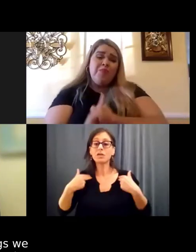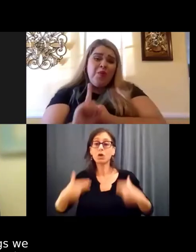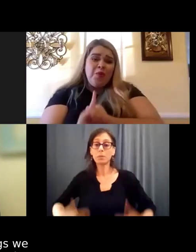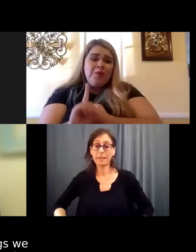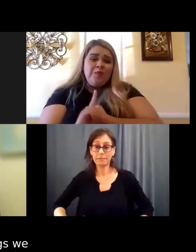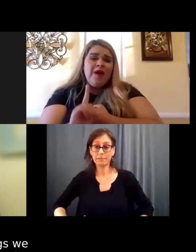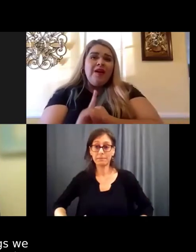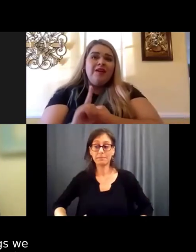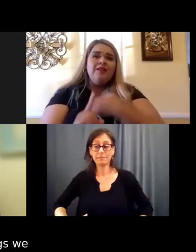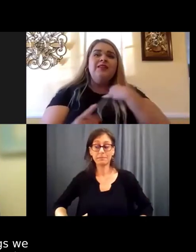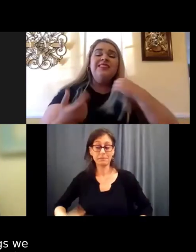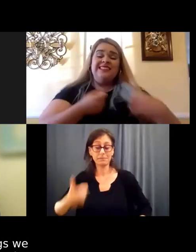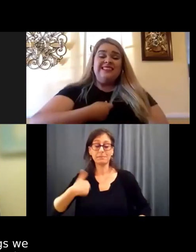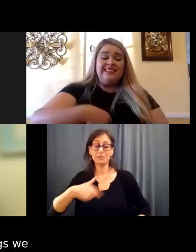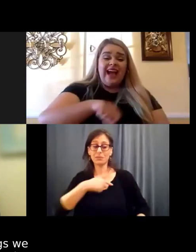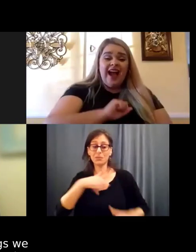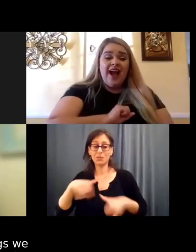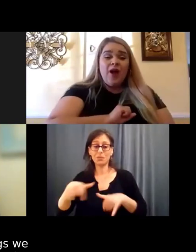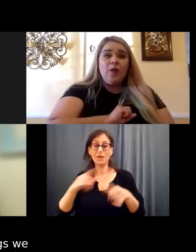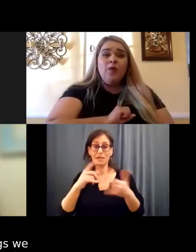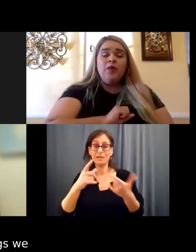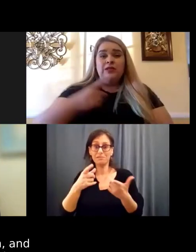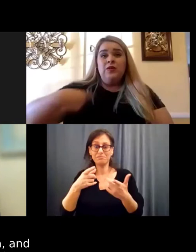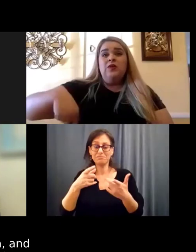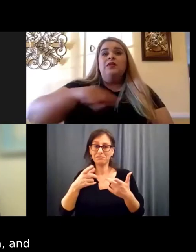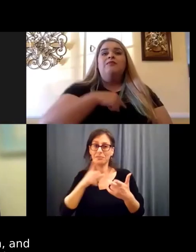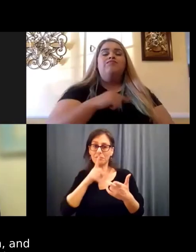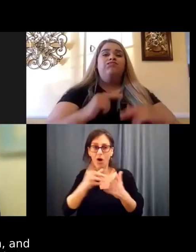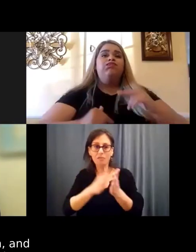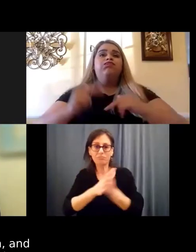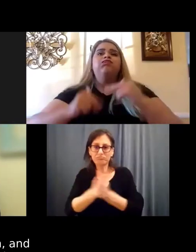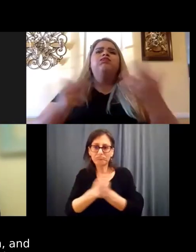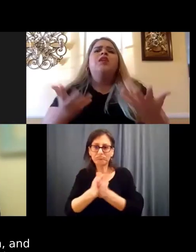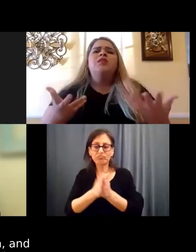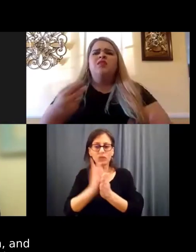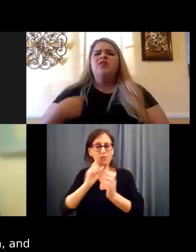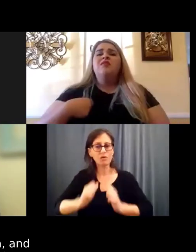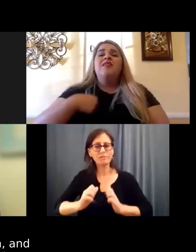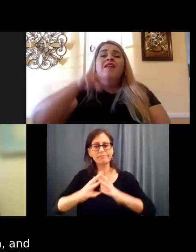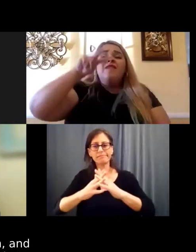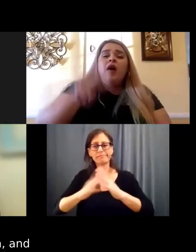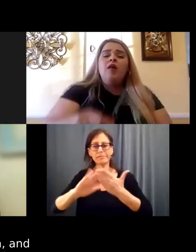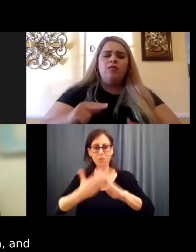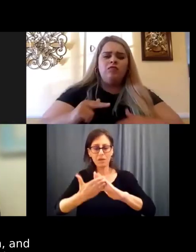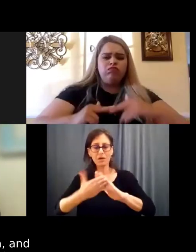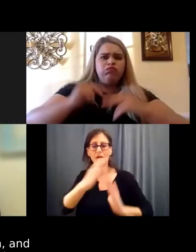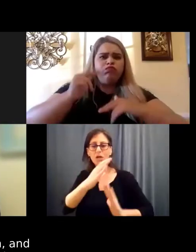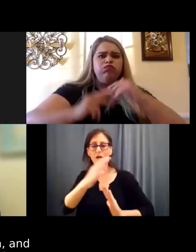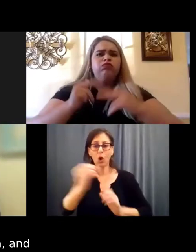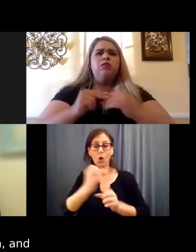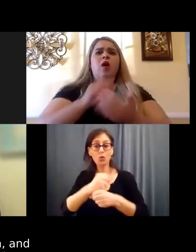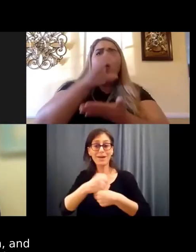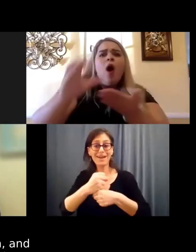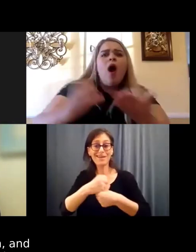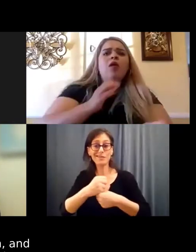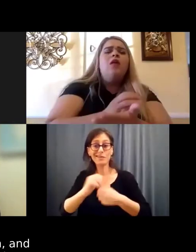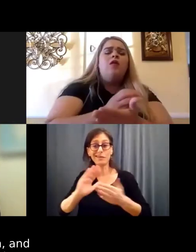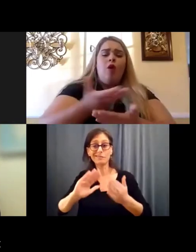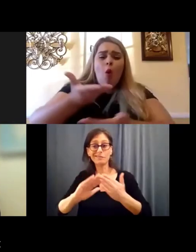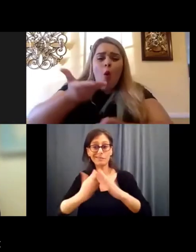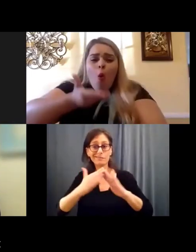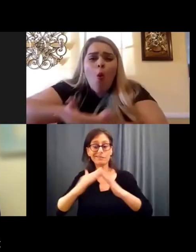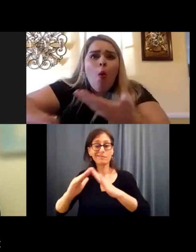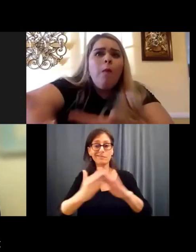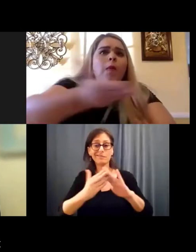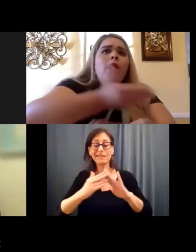we are about building community. We are about co-creation. And if we're not able to do that,